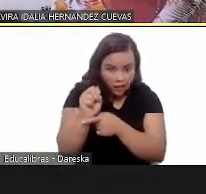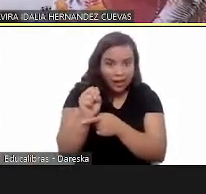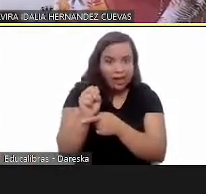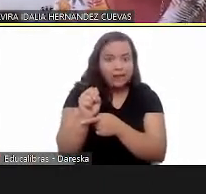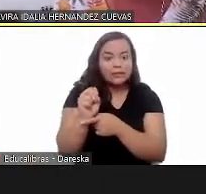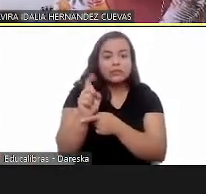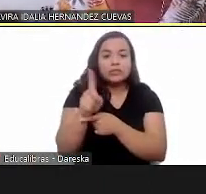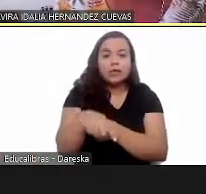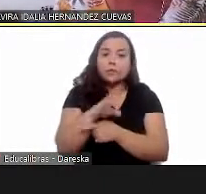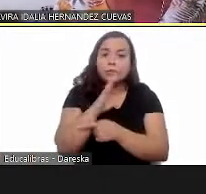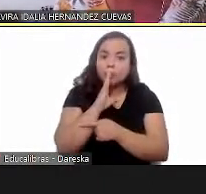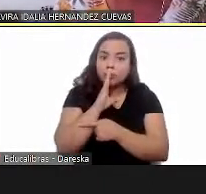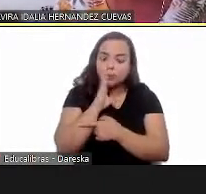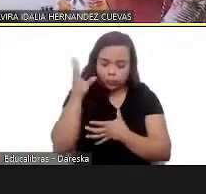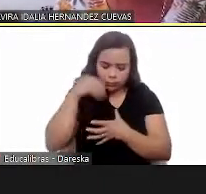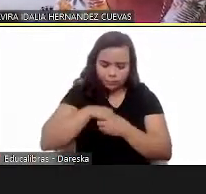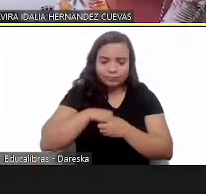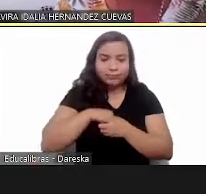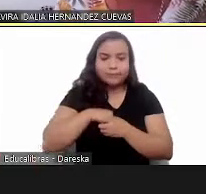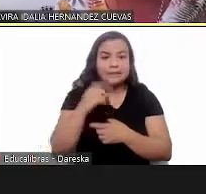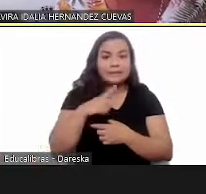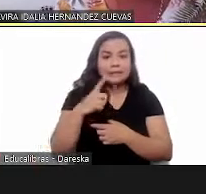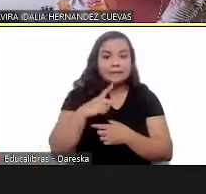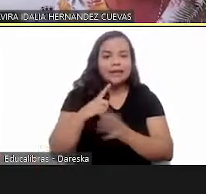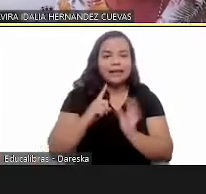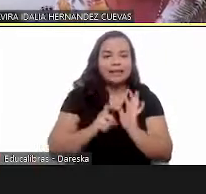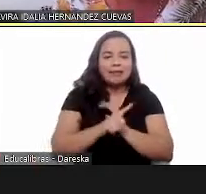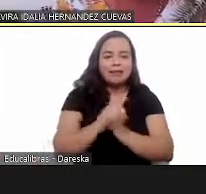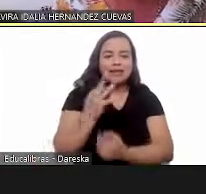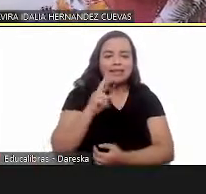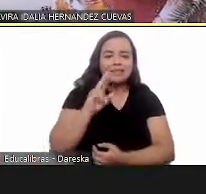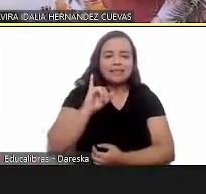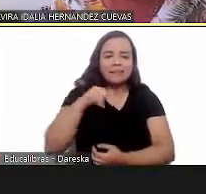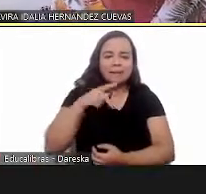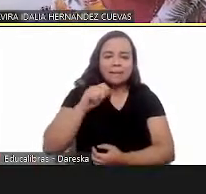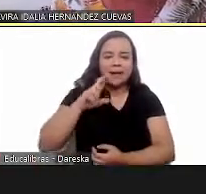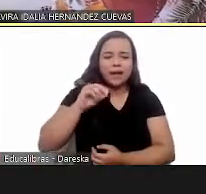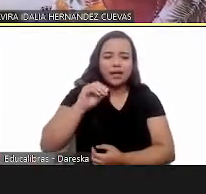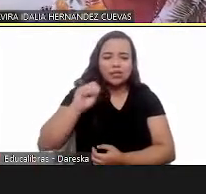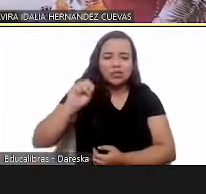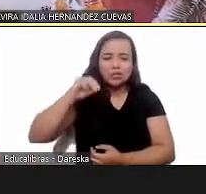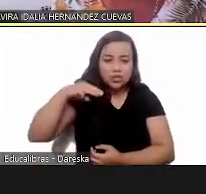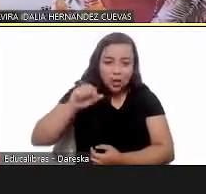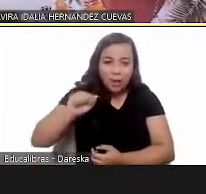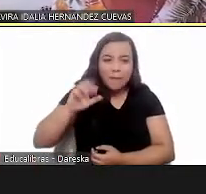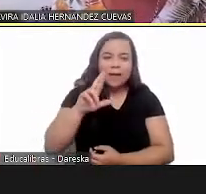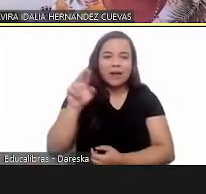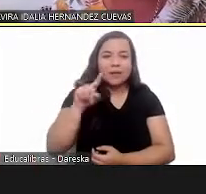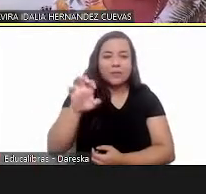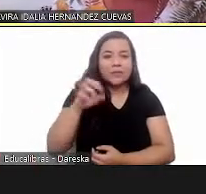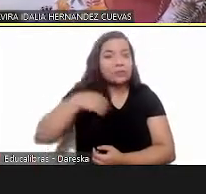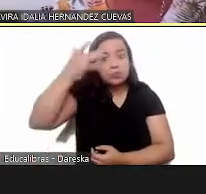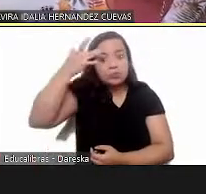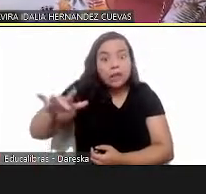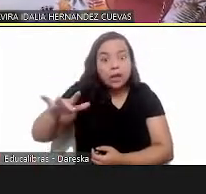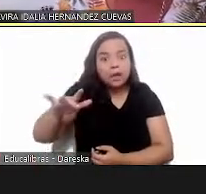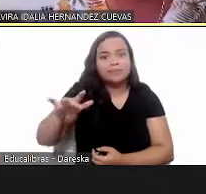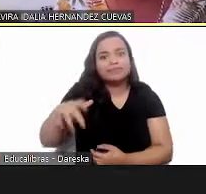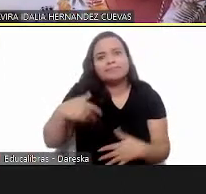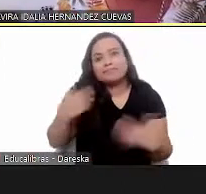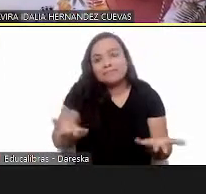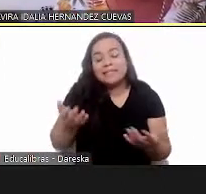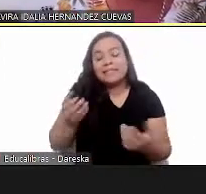to be a carrier of t cruza and to not know it unless a blood